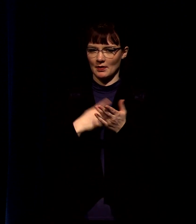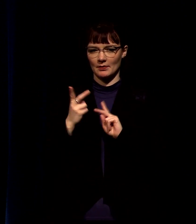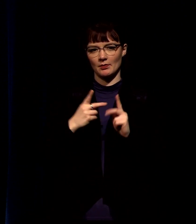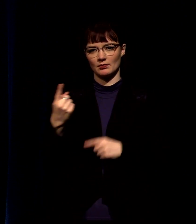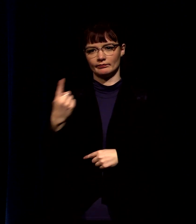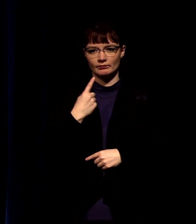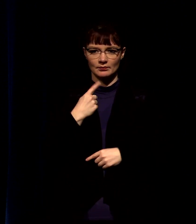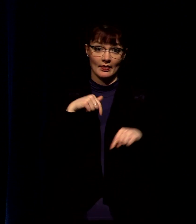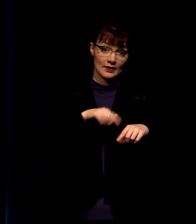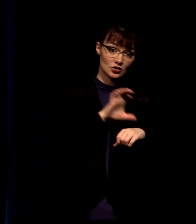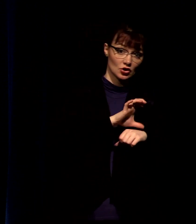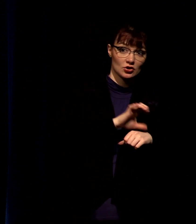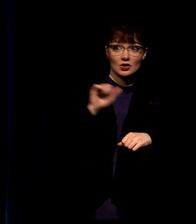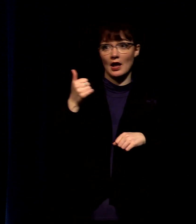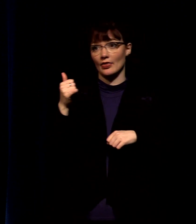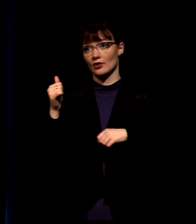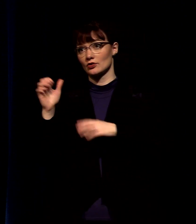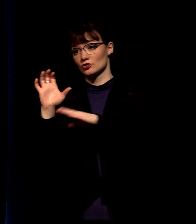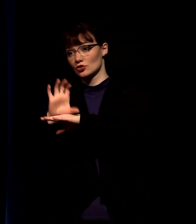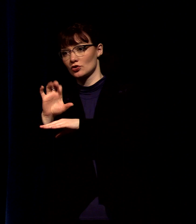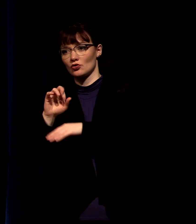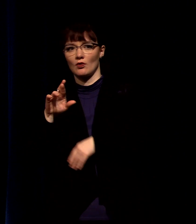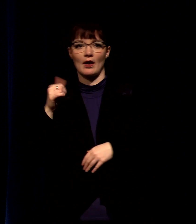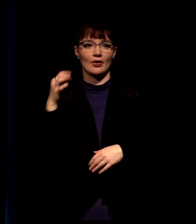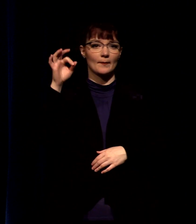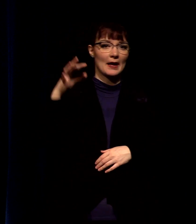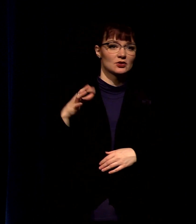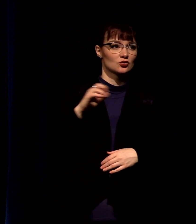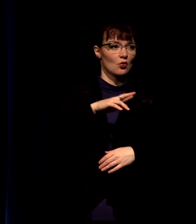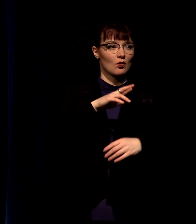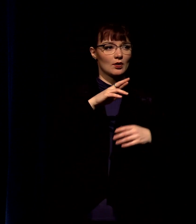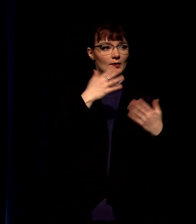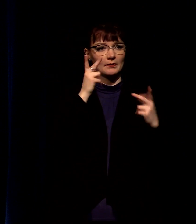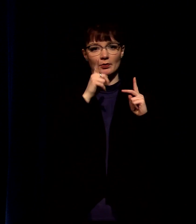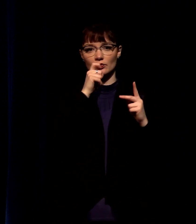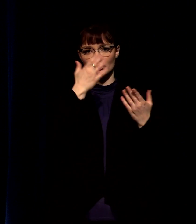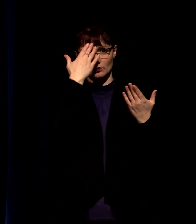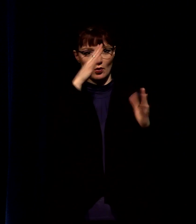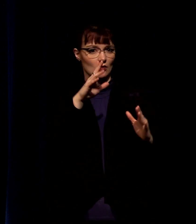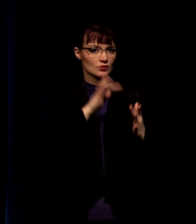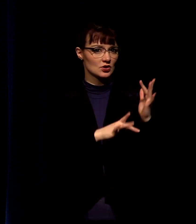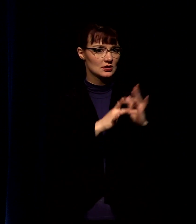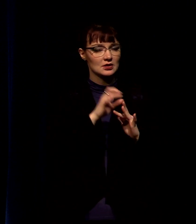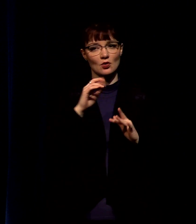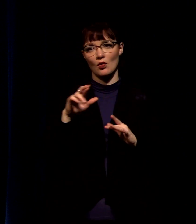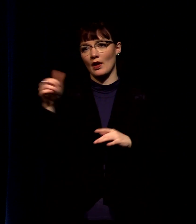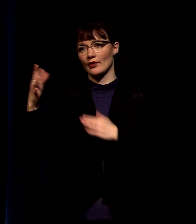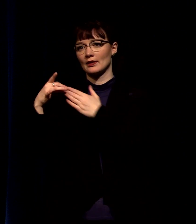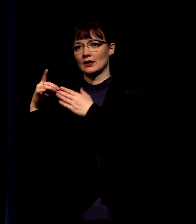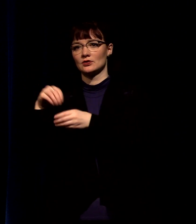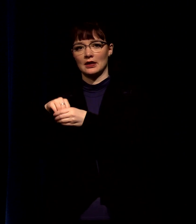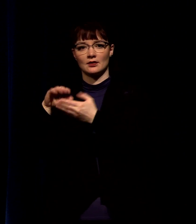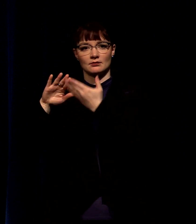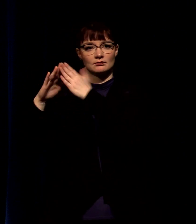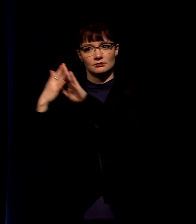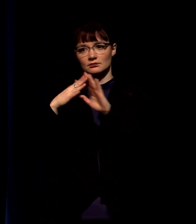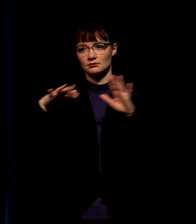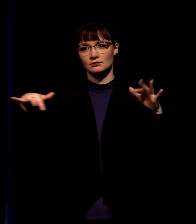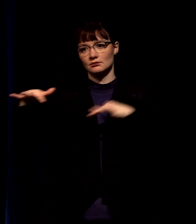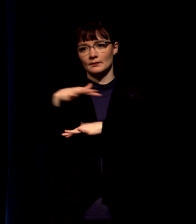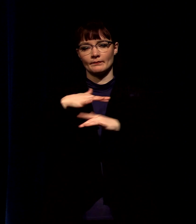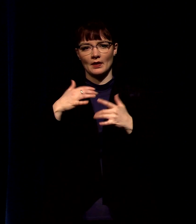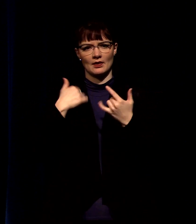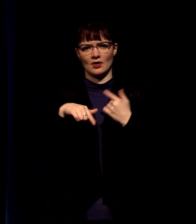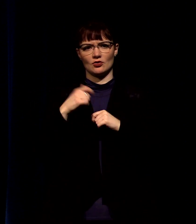in this church or other churches or other pastors or just other friends that don't know jesus around the city or civic leaders where i feel like they're coming for me and they're wanting to